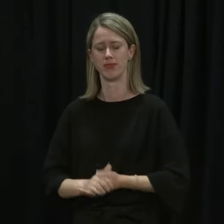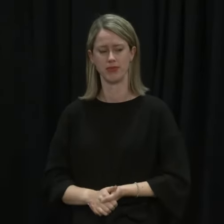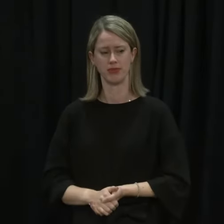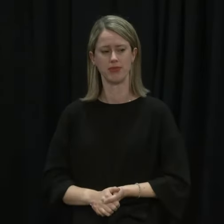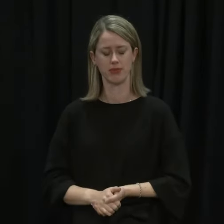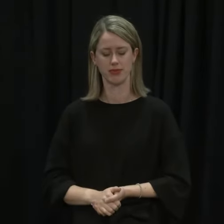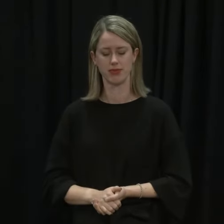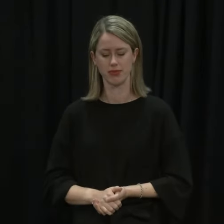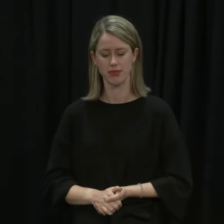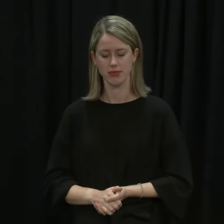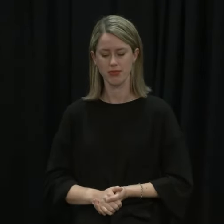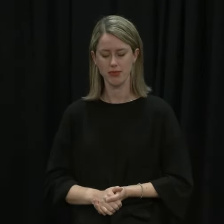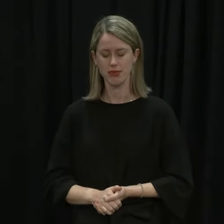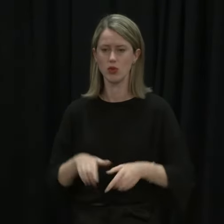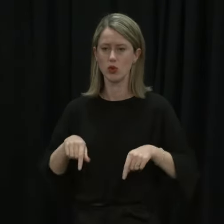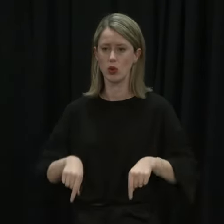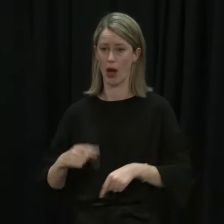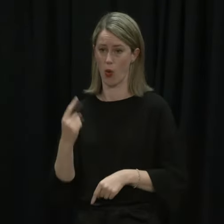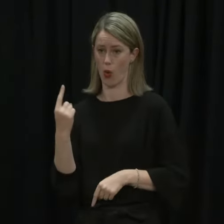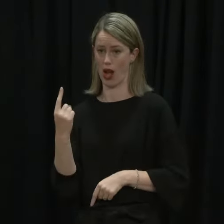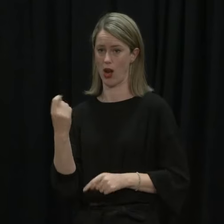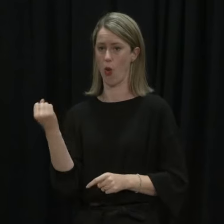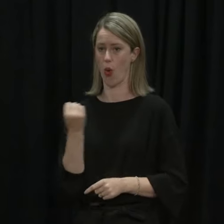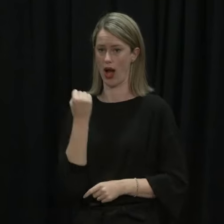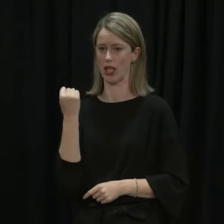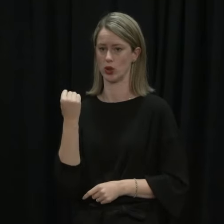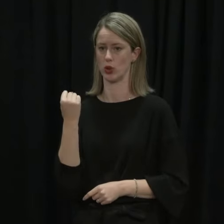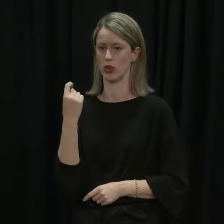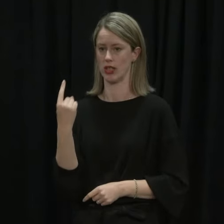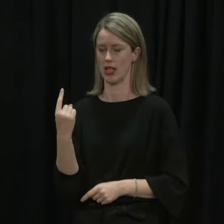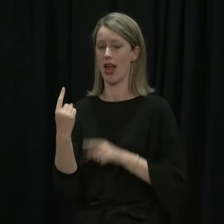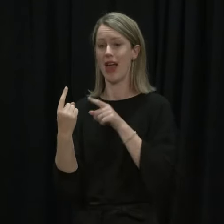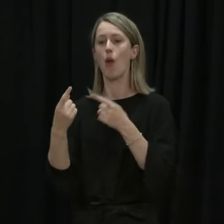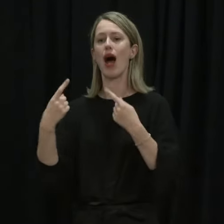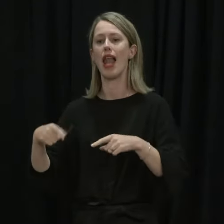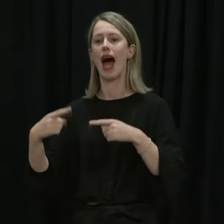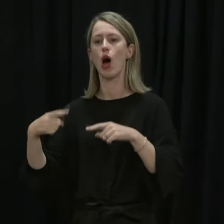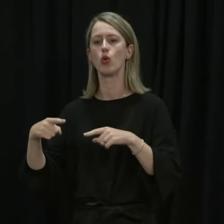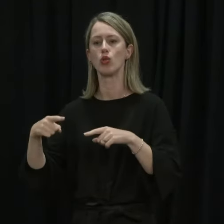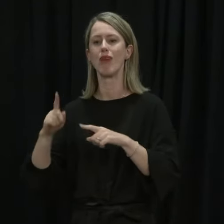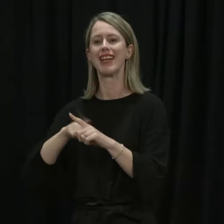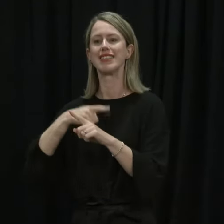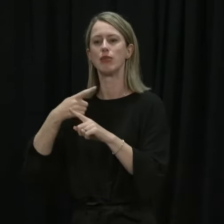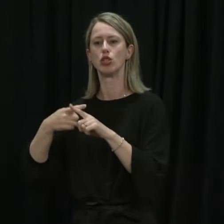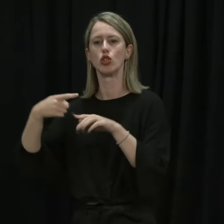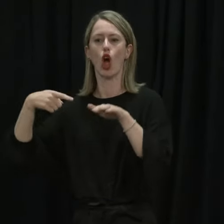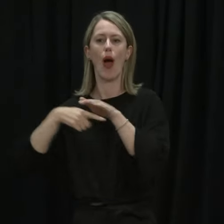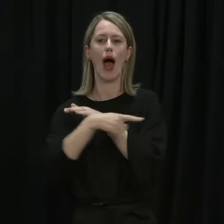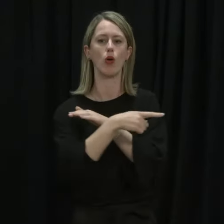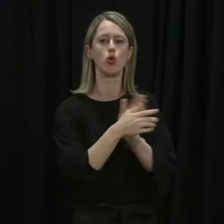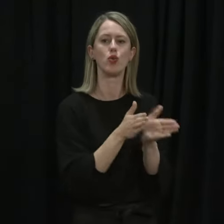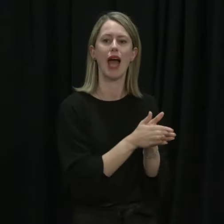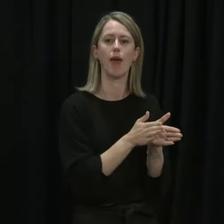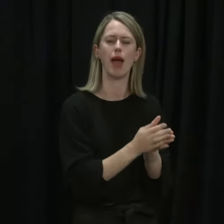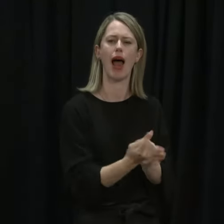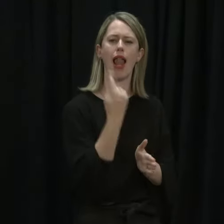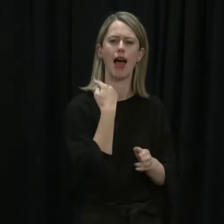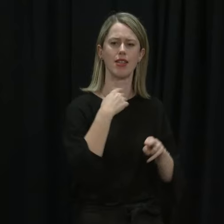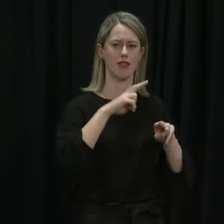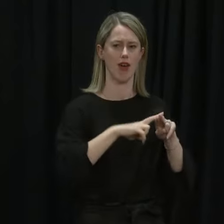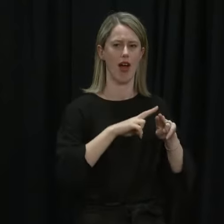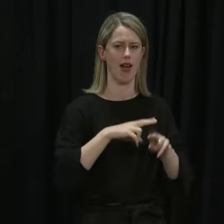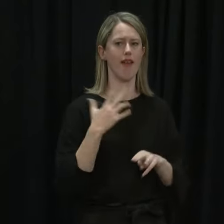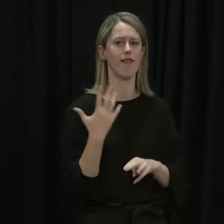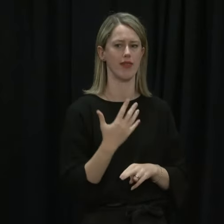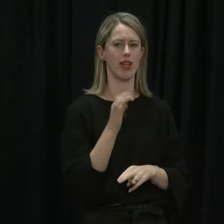One of today's cases in Waikato was a permitted traveller with an exemption to travel to Napier last Friday, the 15th